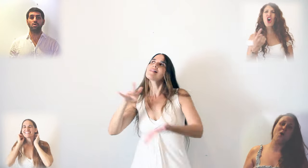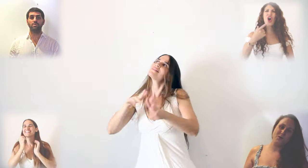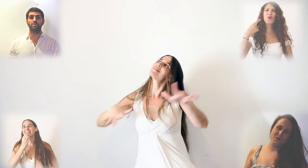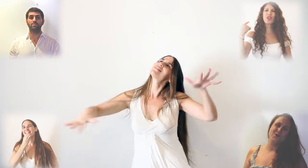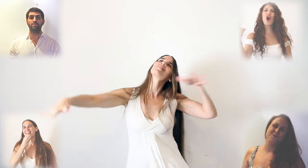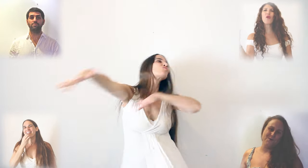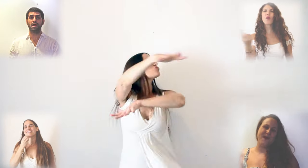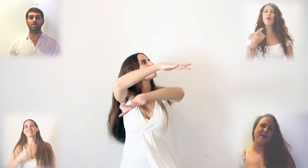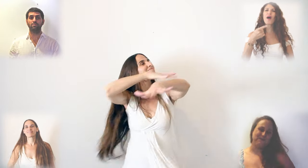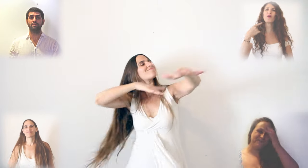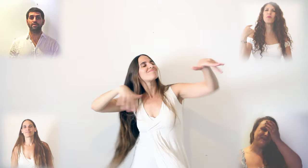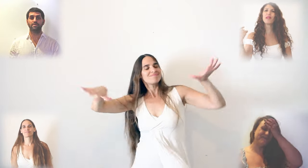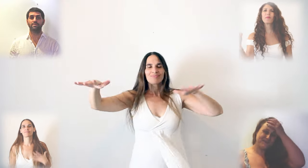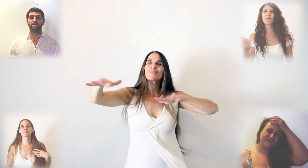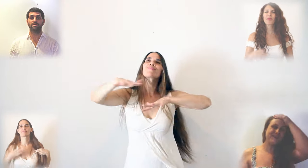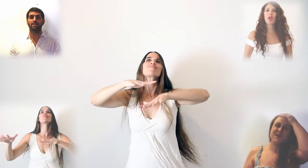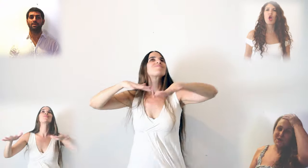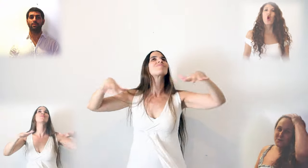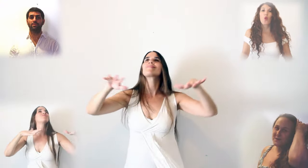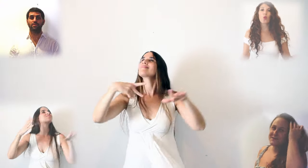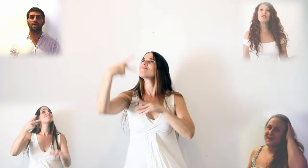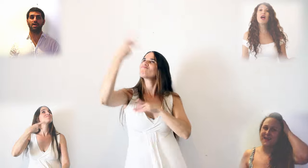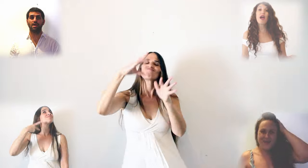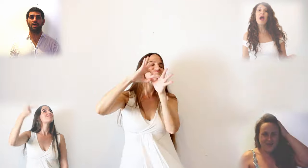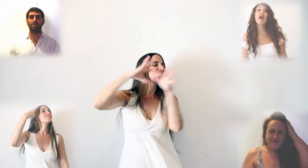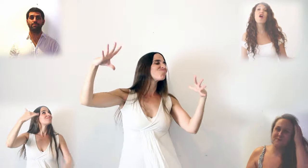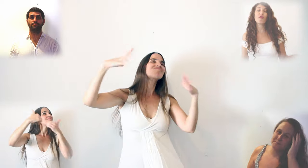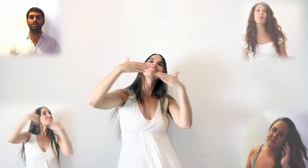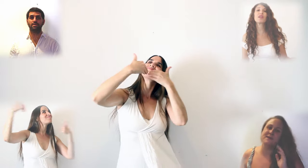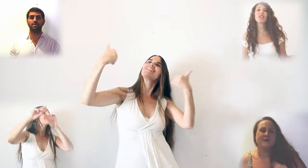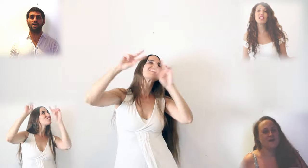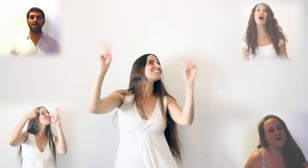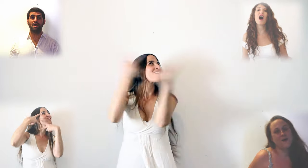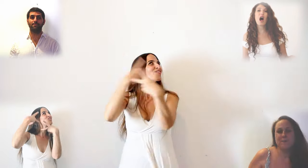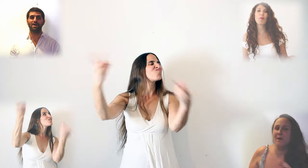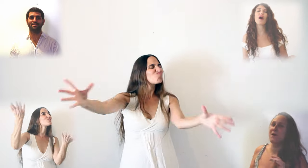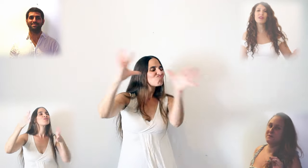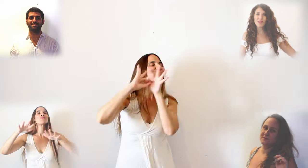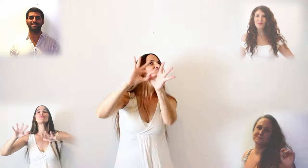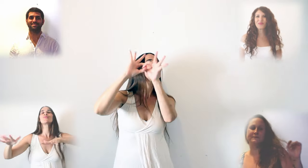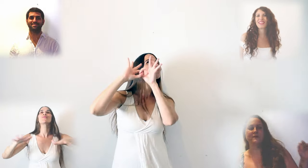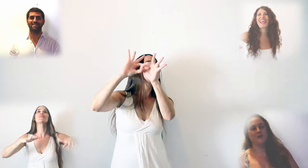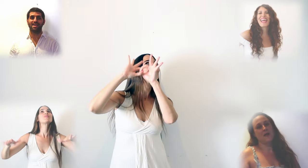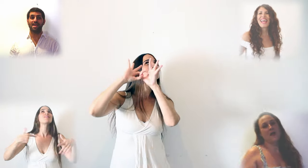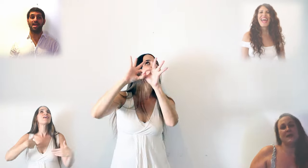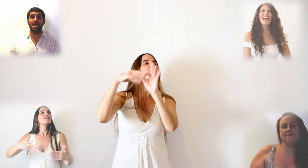you're around me We'll never be apart